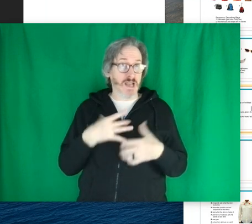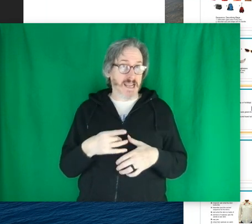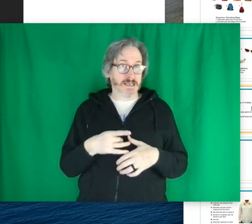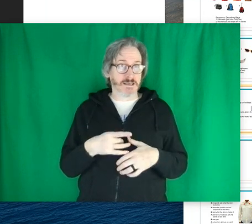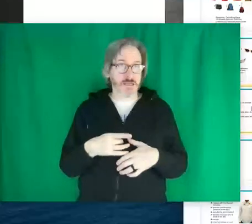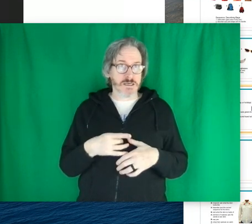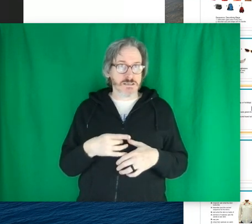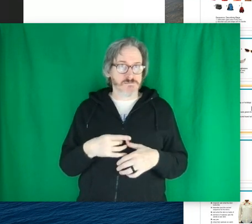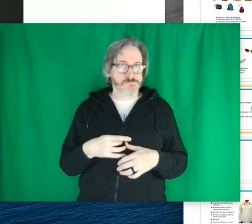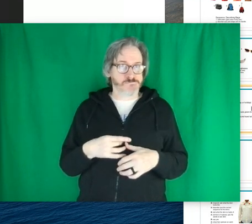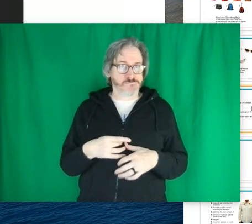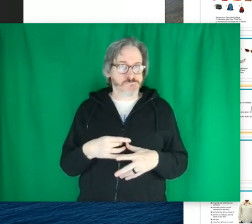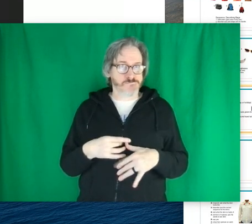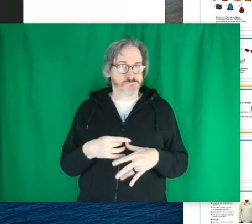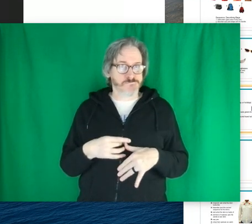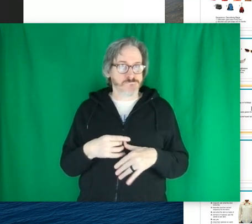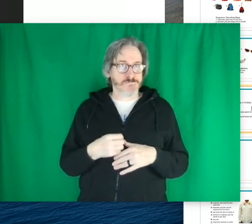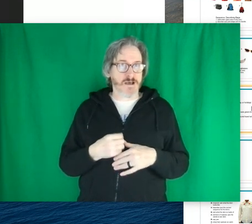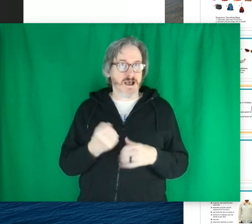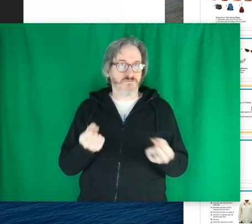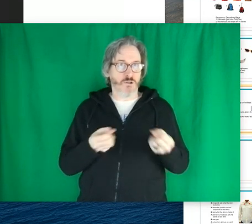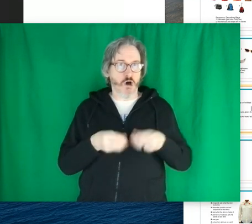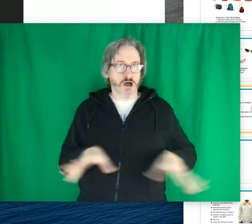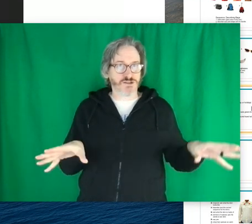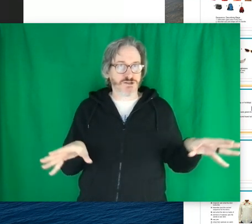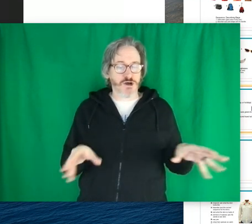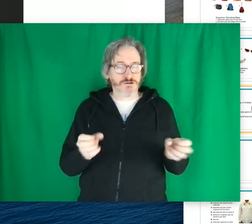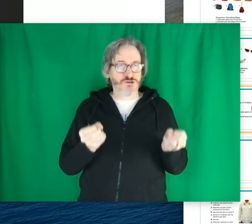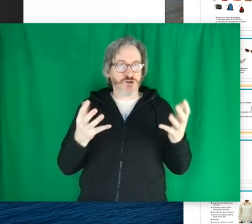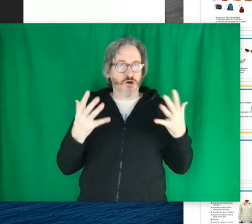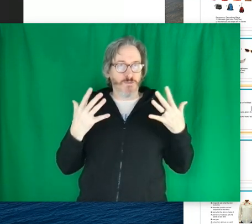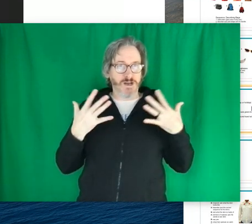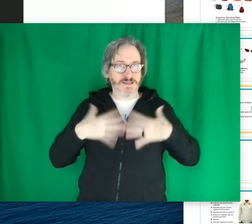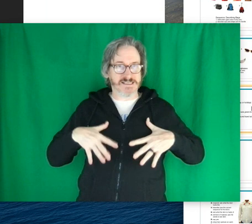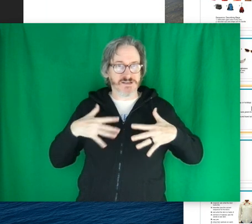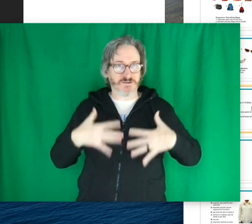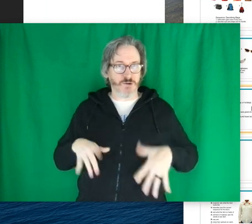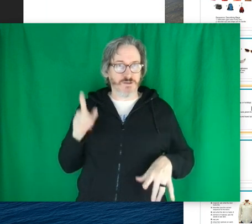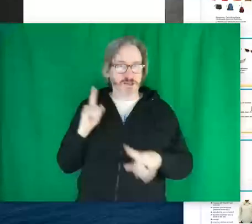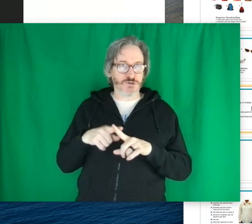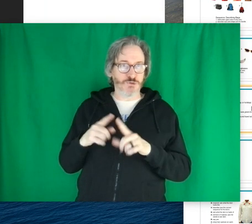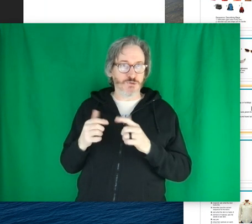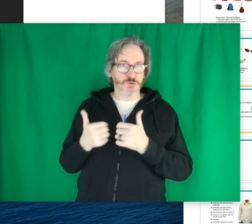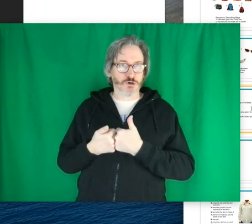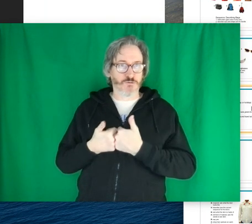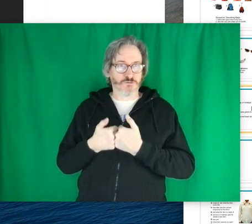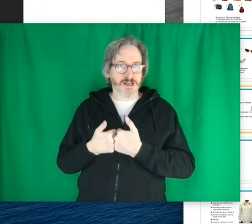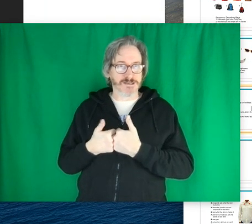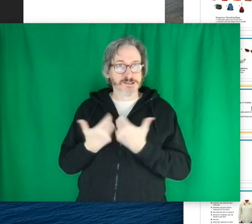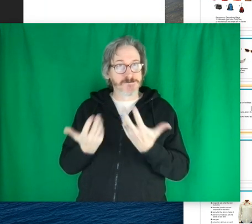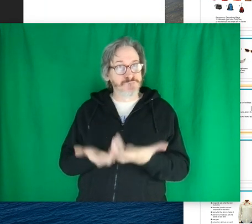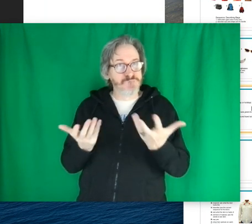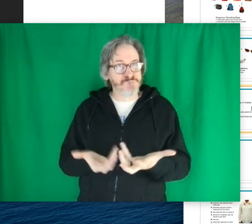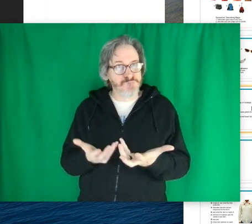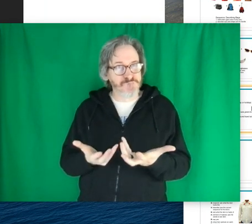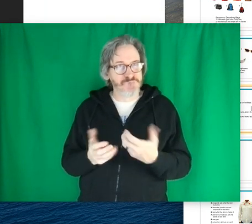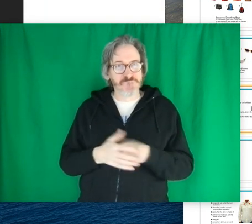you like i've lost so many pieces of clothing to girlfriends